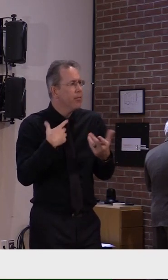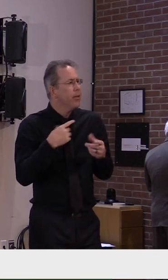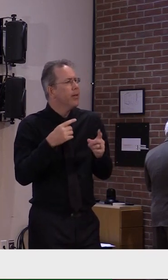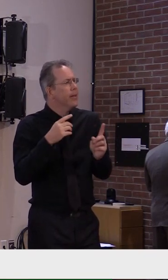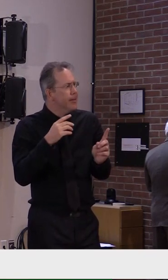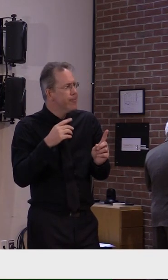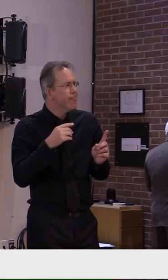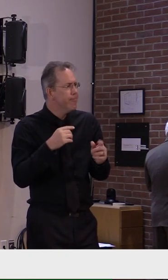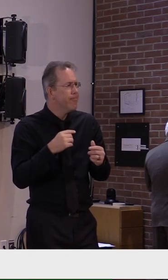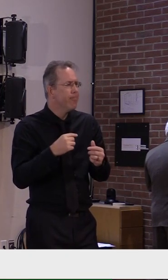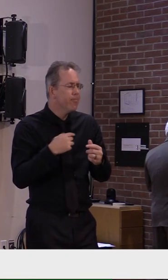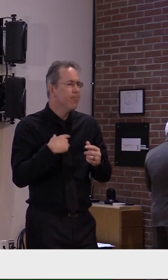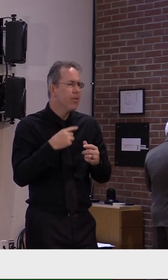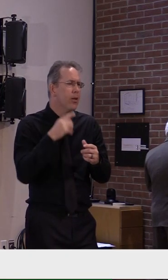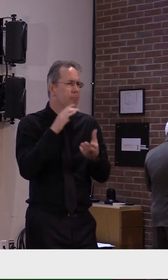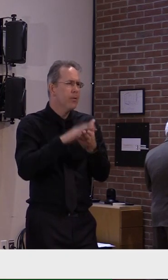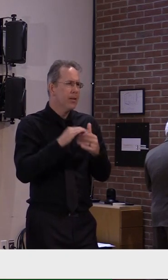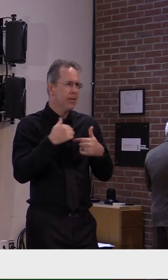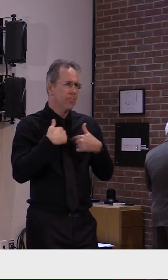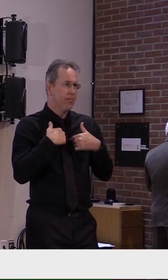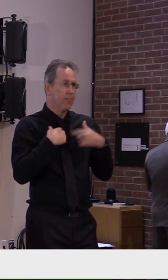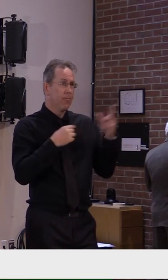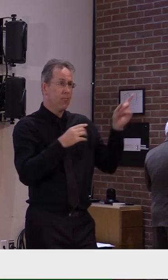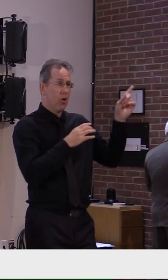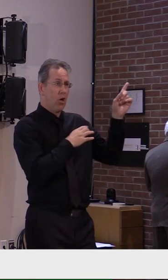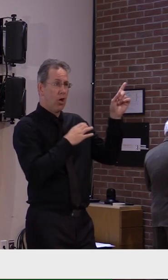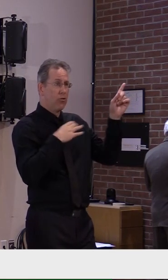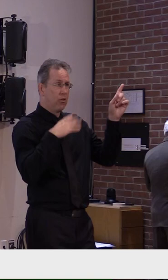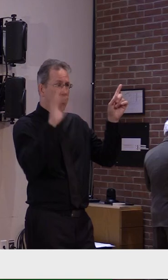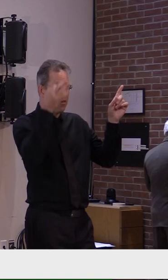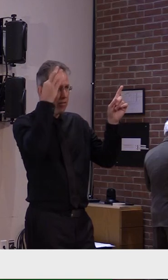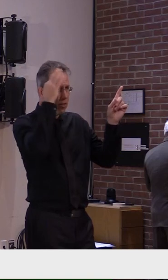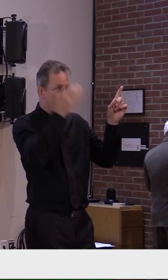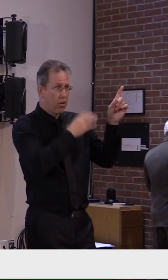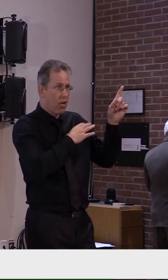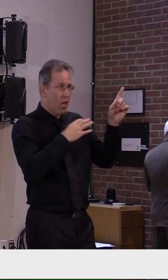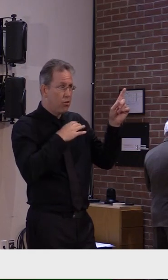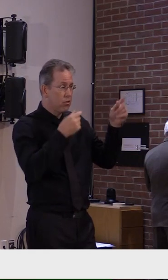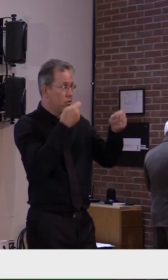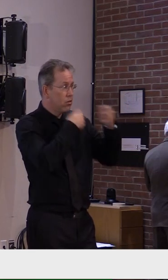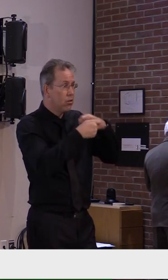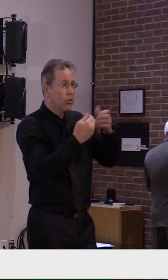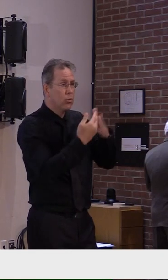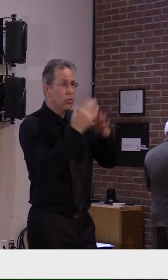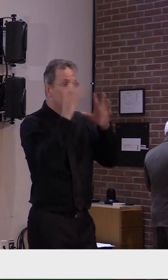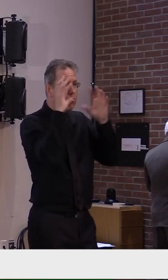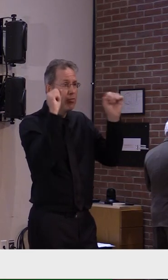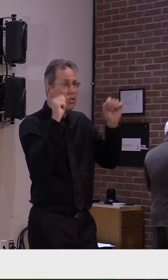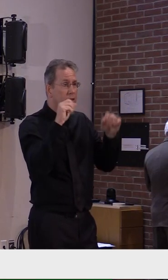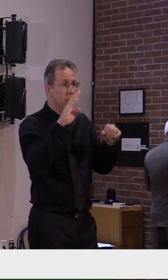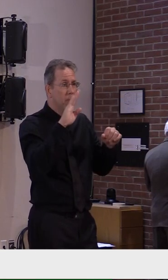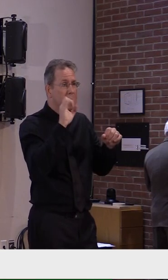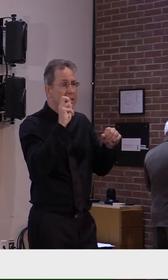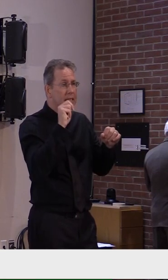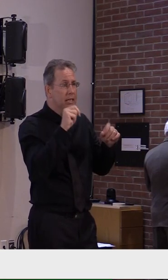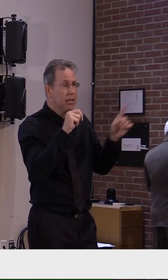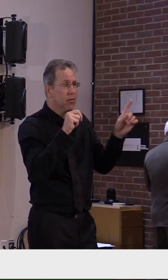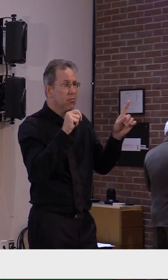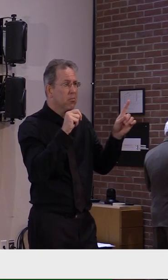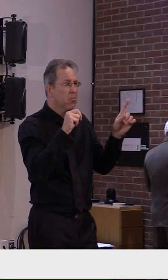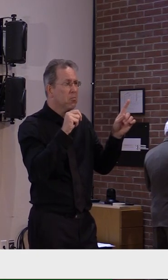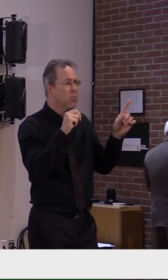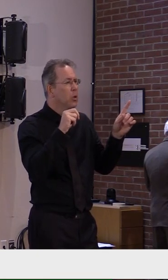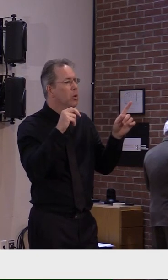Certainly, President-elect Biden does as well. And current President Trump does, too. So